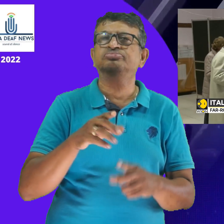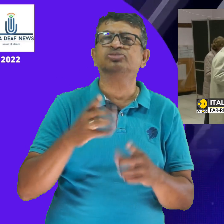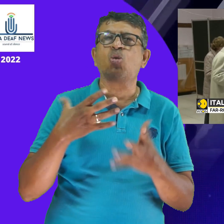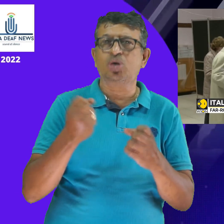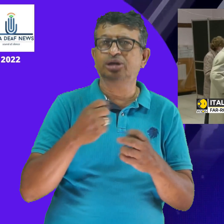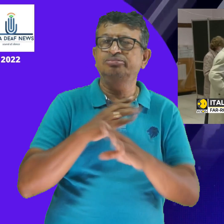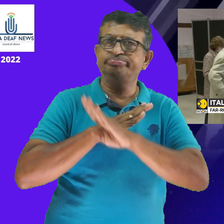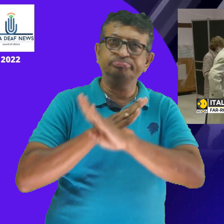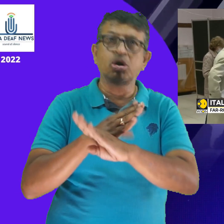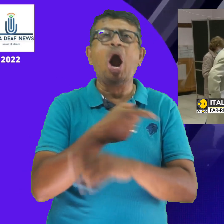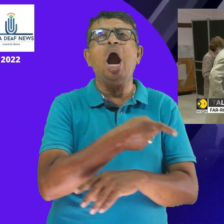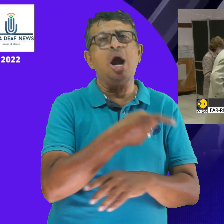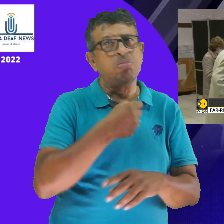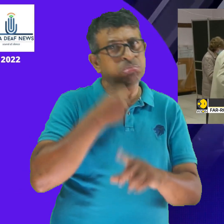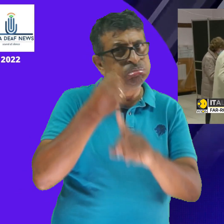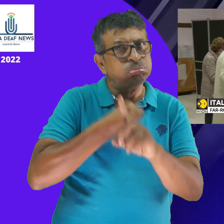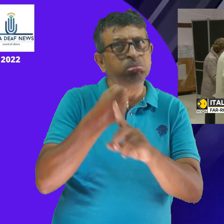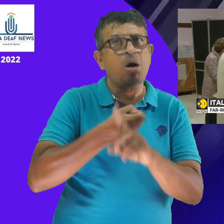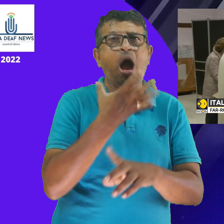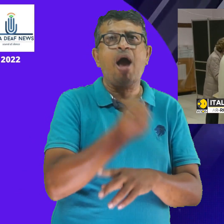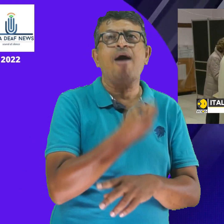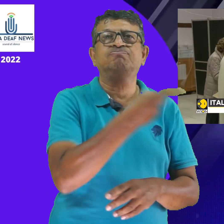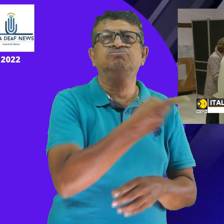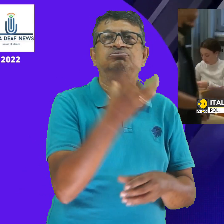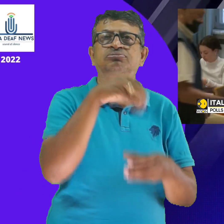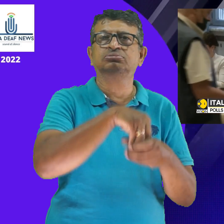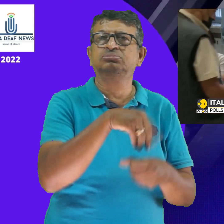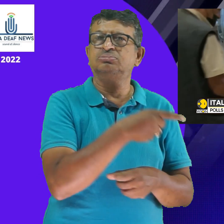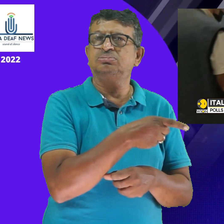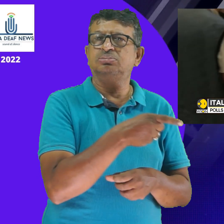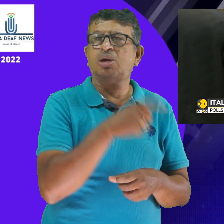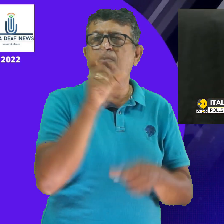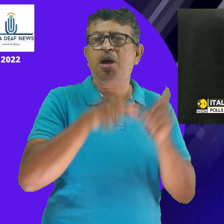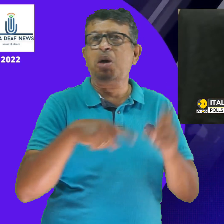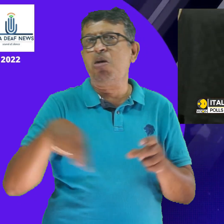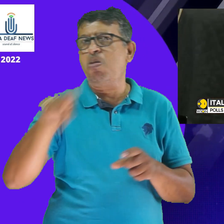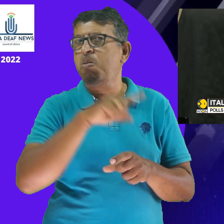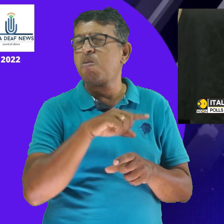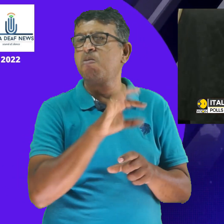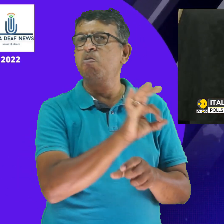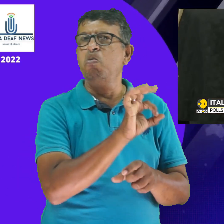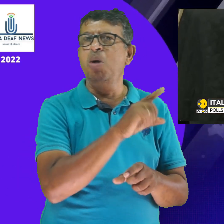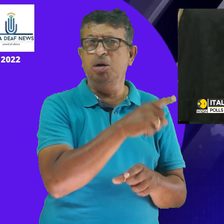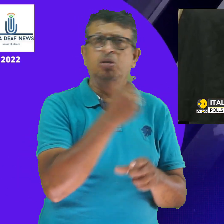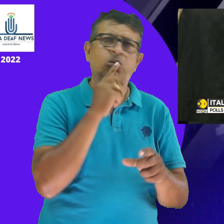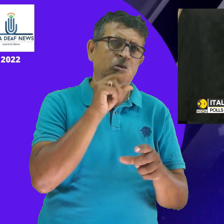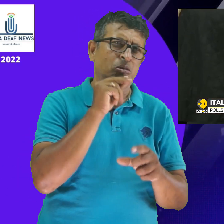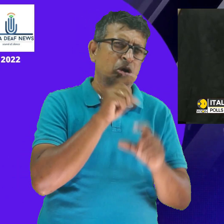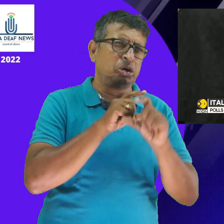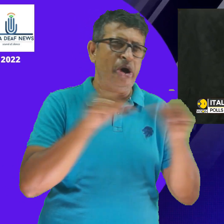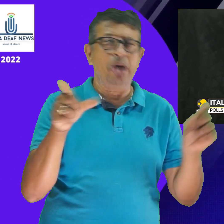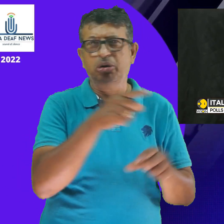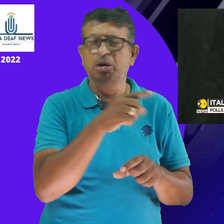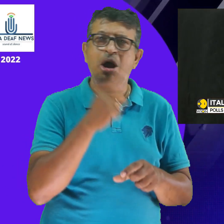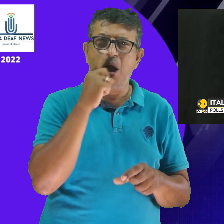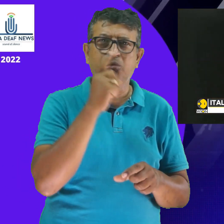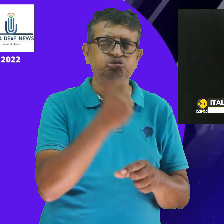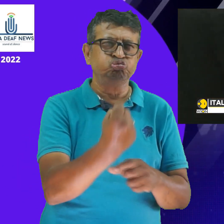extremely closely. But unlike her right-wing allies, Maloney has no time for Russia's Vladimir Putin. She is pro-NATO and also